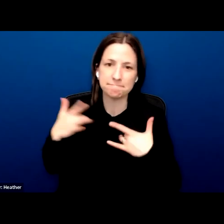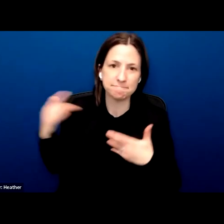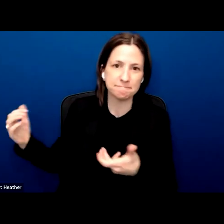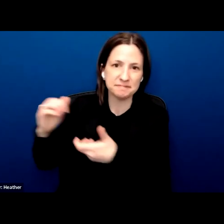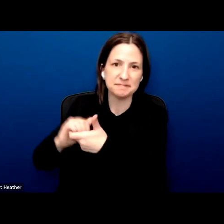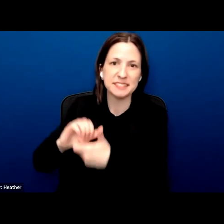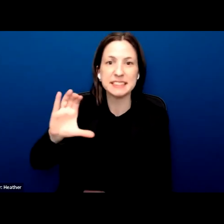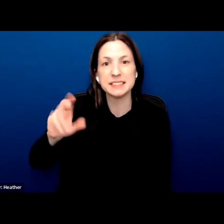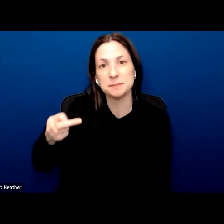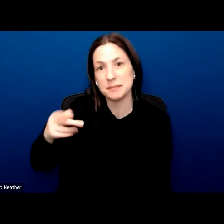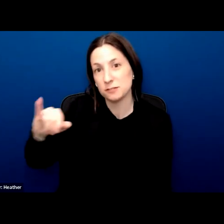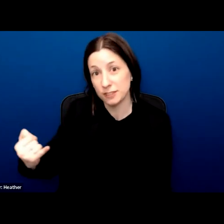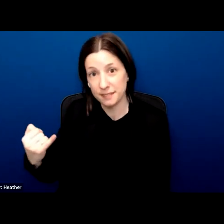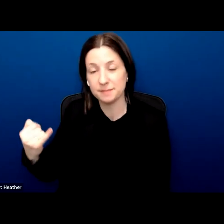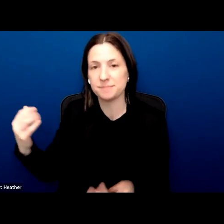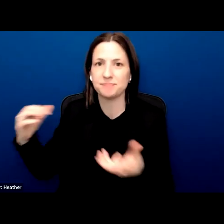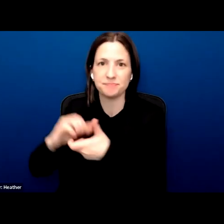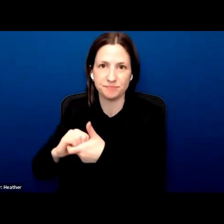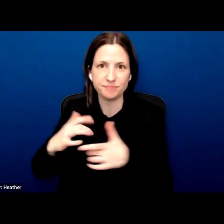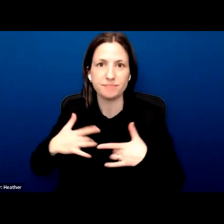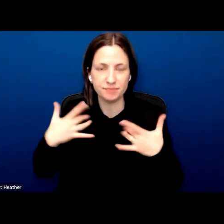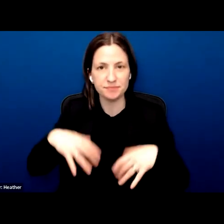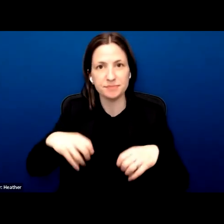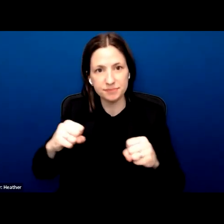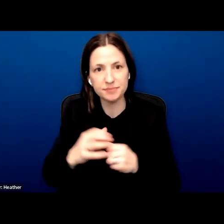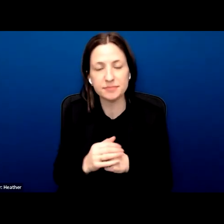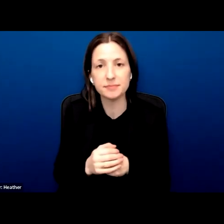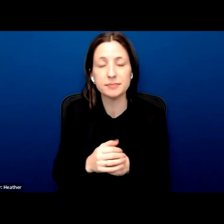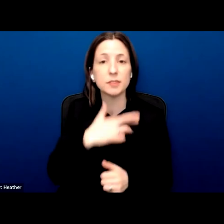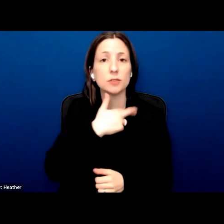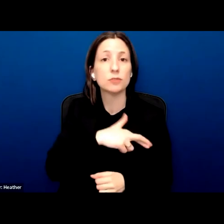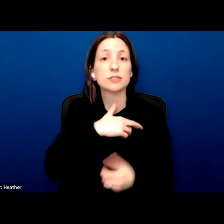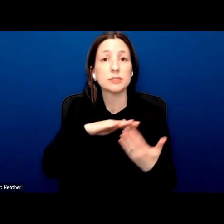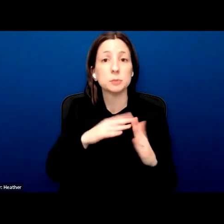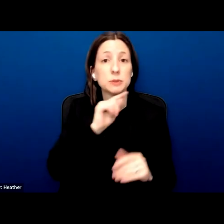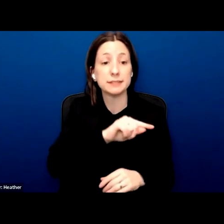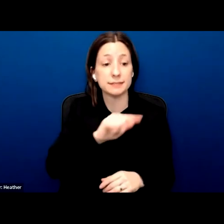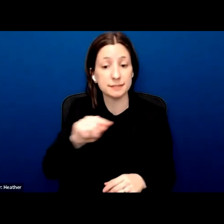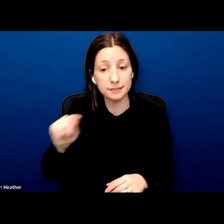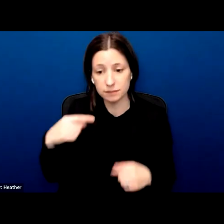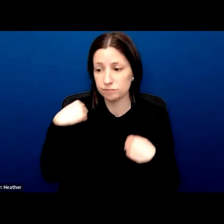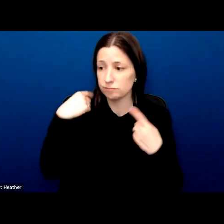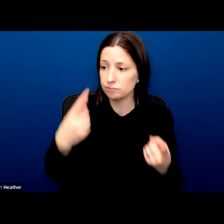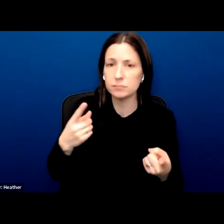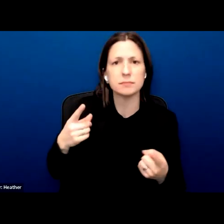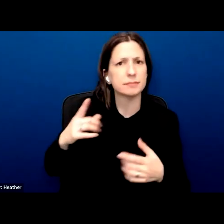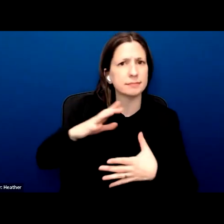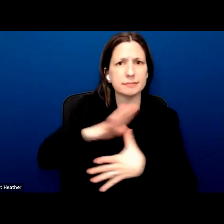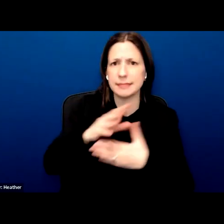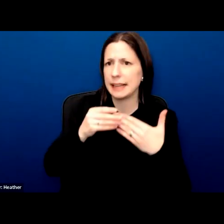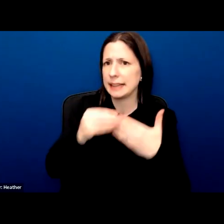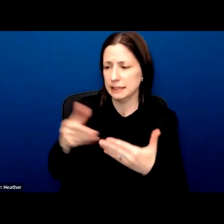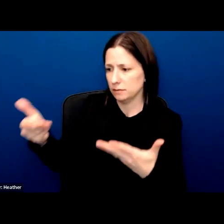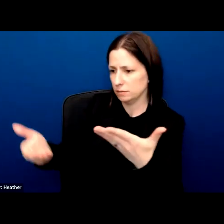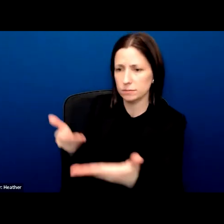this important event. Religious communities have been at the forefront of welcoming refugees and advocating for their rights